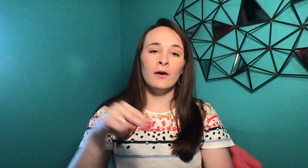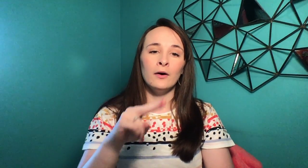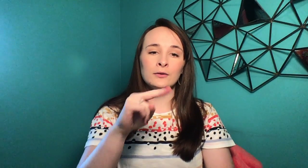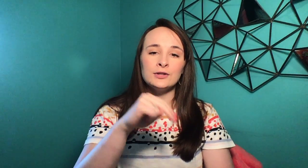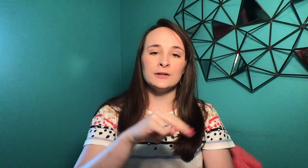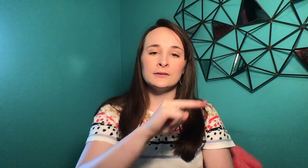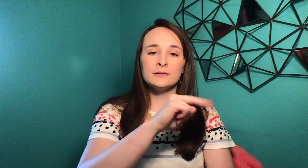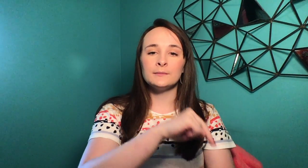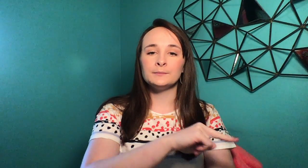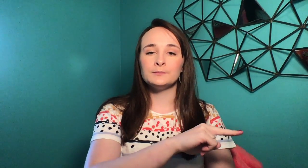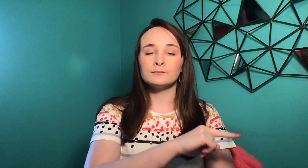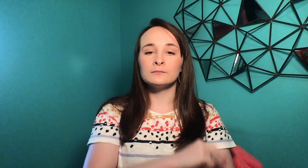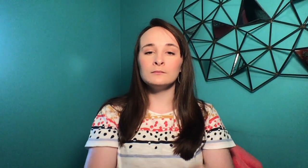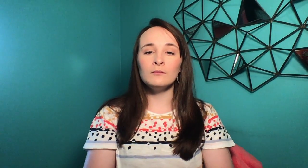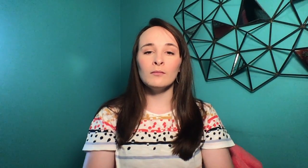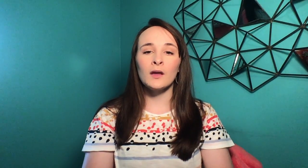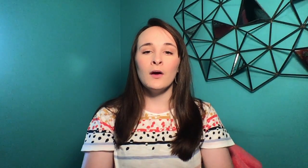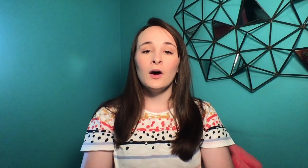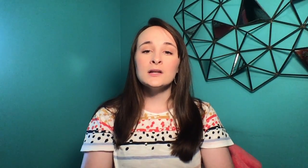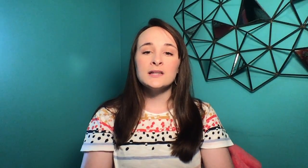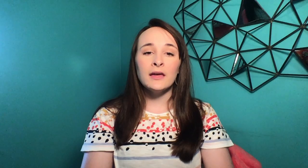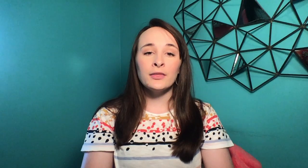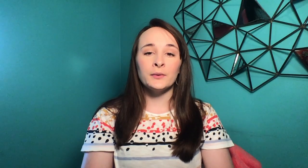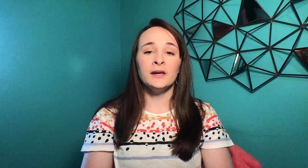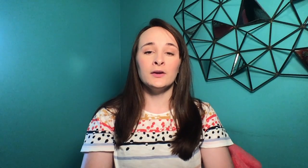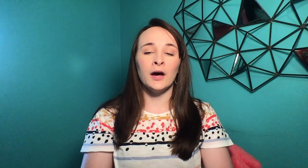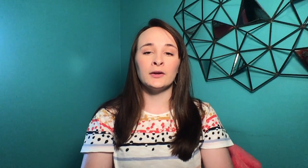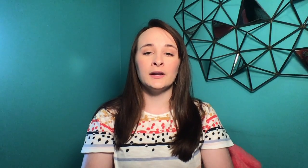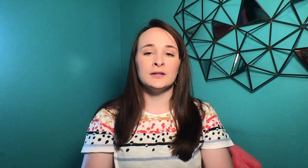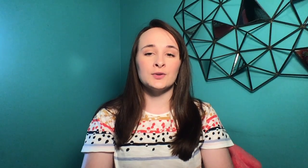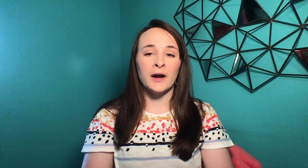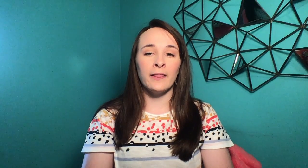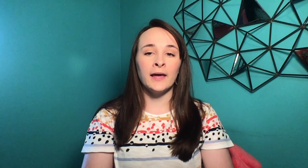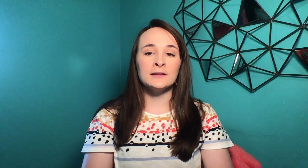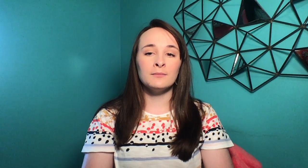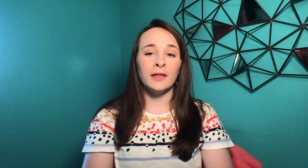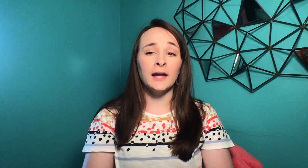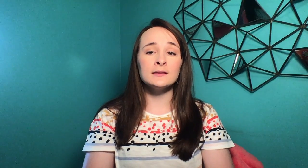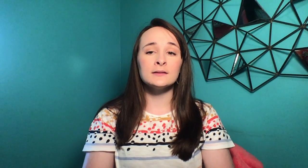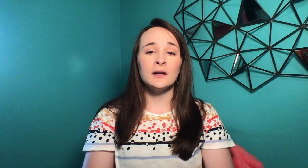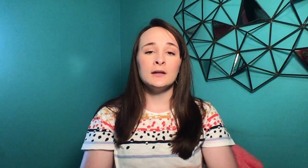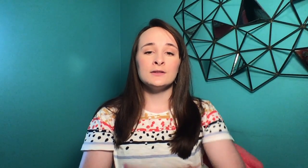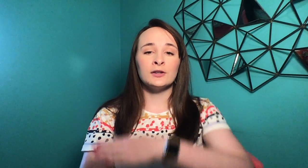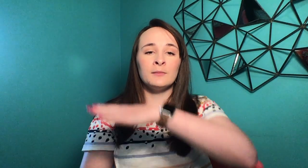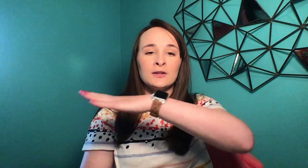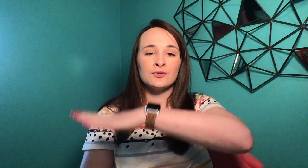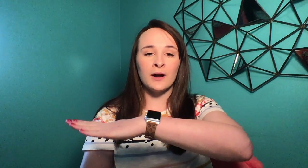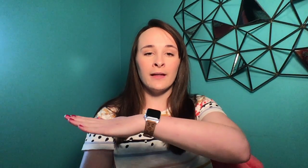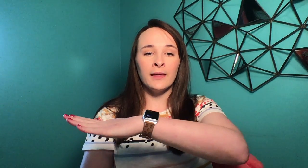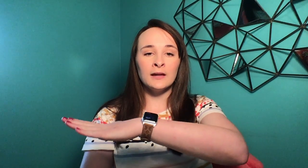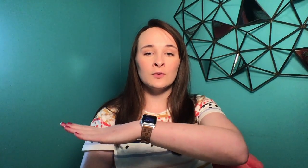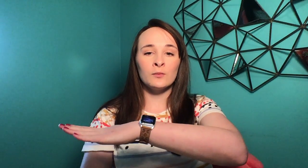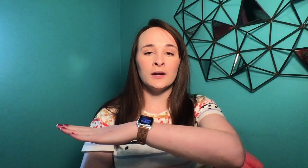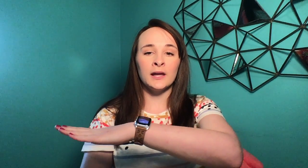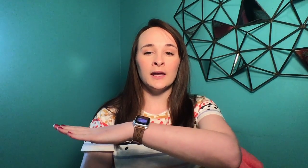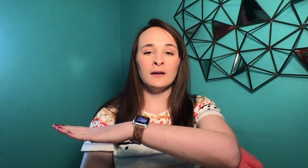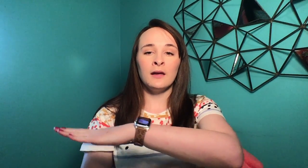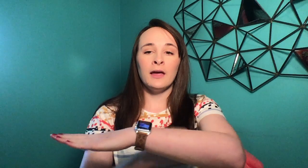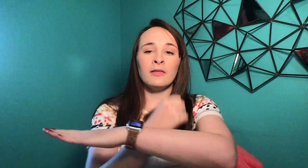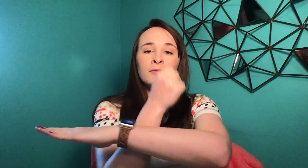oceans. On day three, God created dry land and plants. So you're going make dry land with one hand, and then with